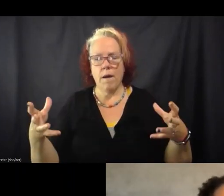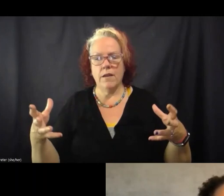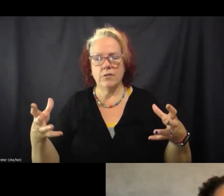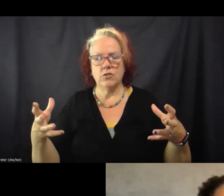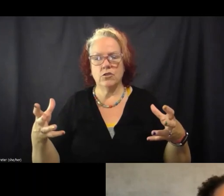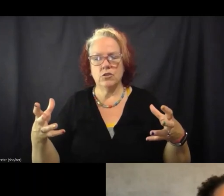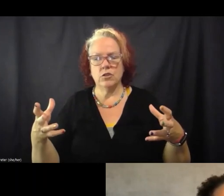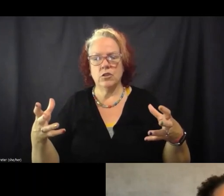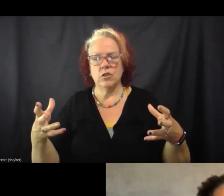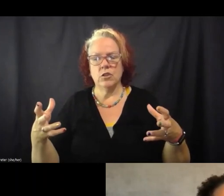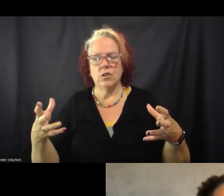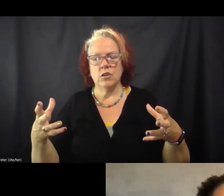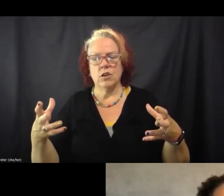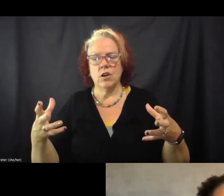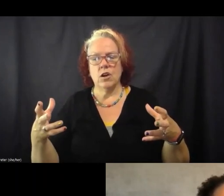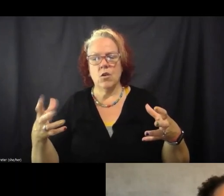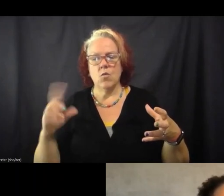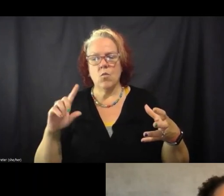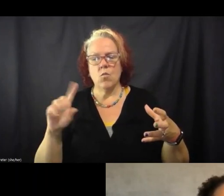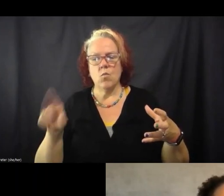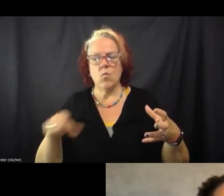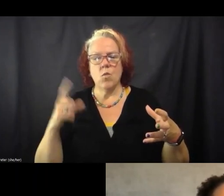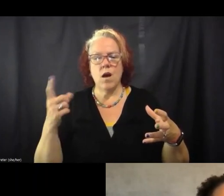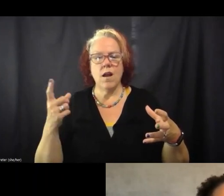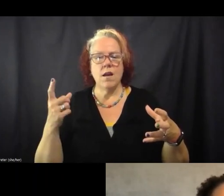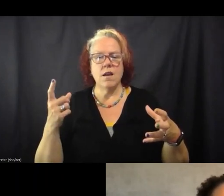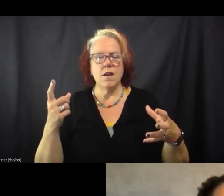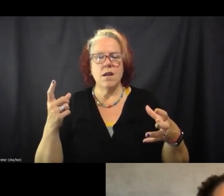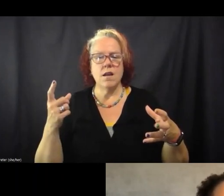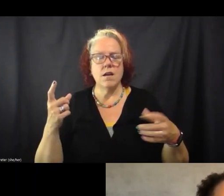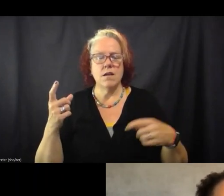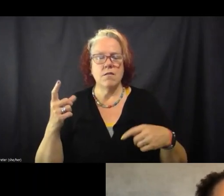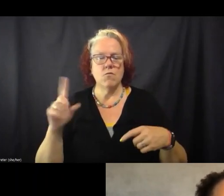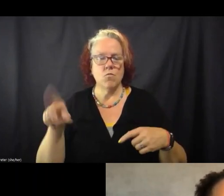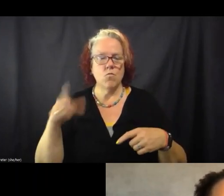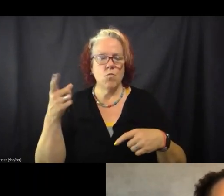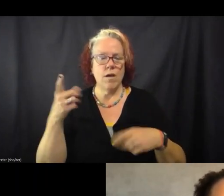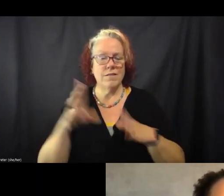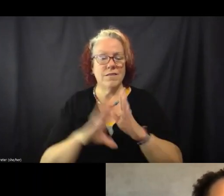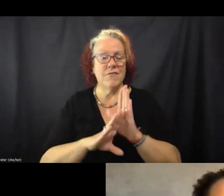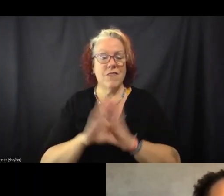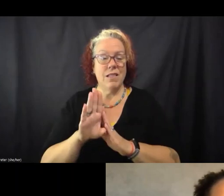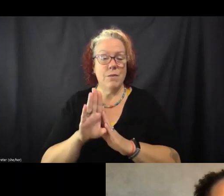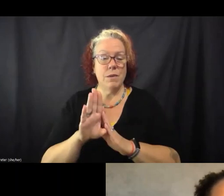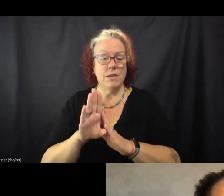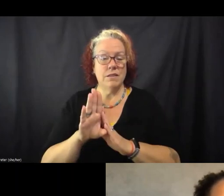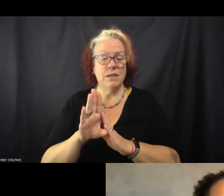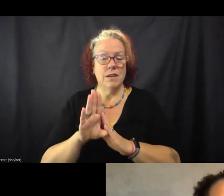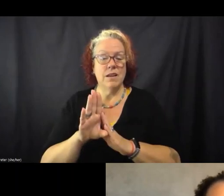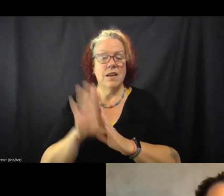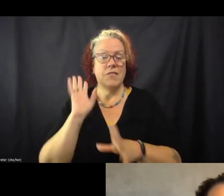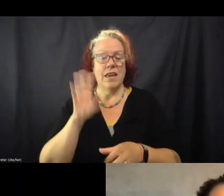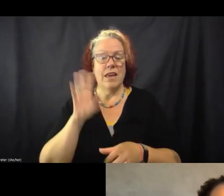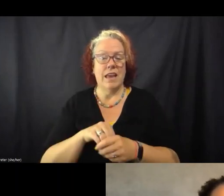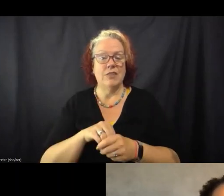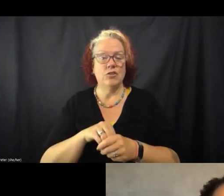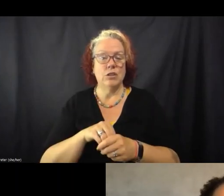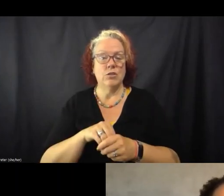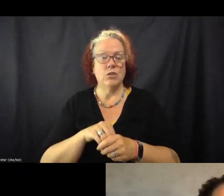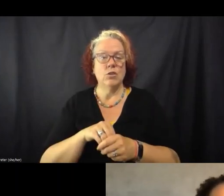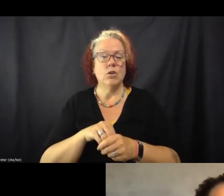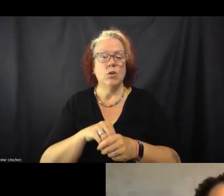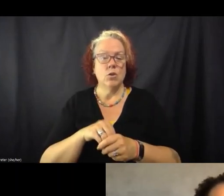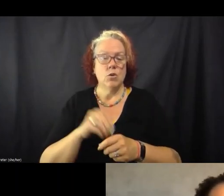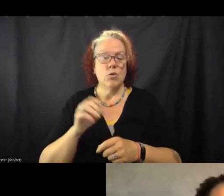one development that they engaged in, which I think is like particularly notable,